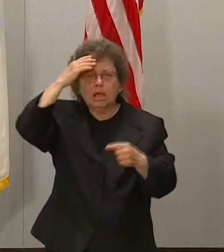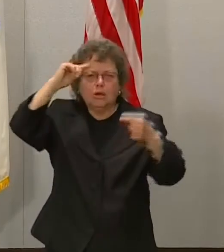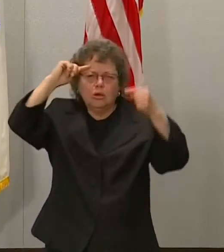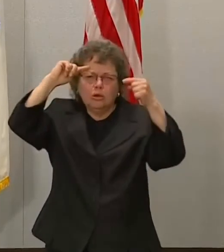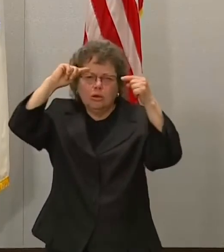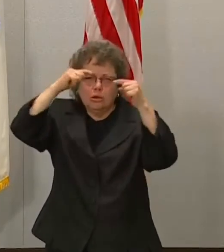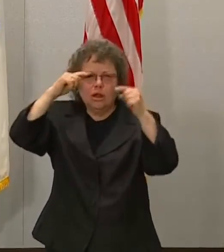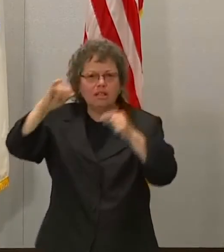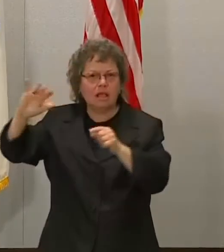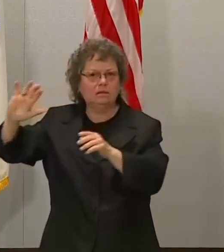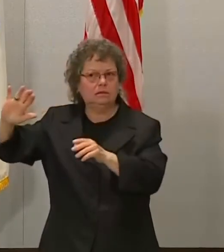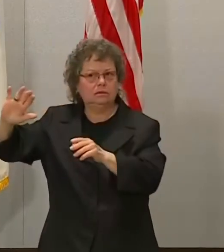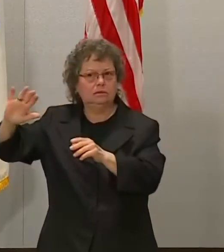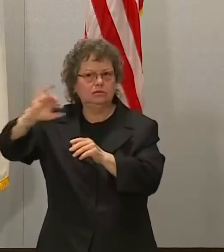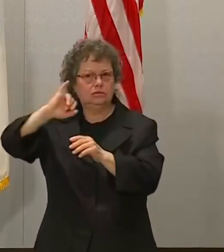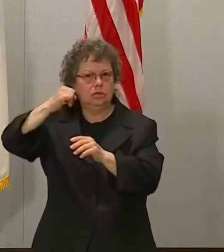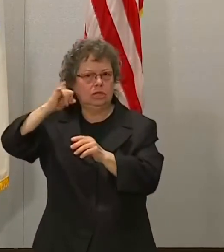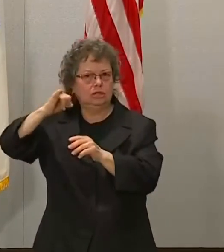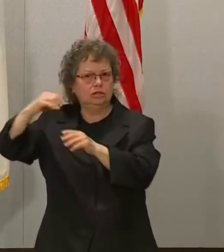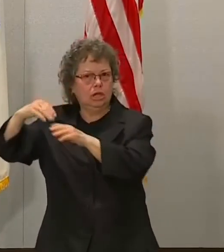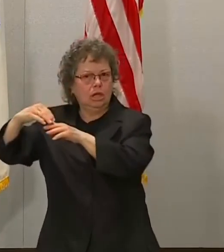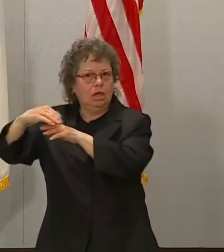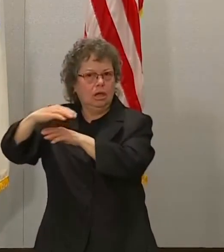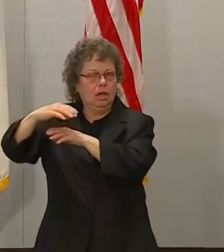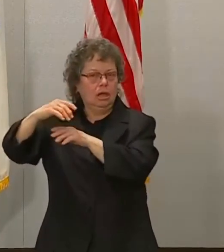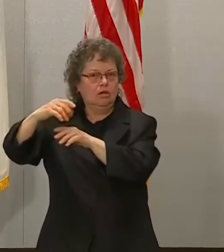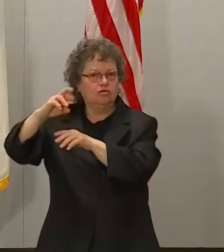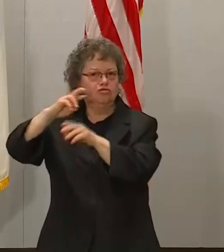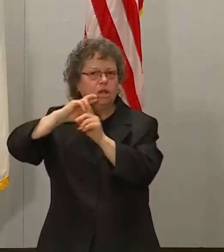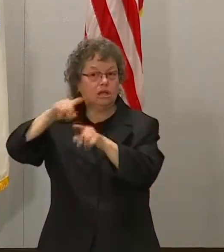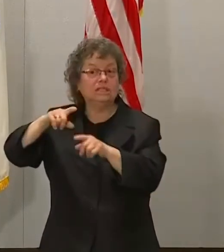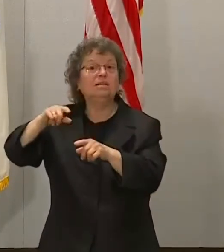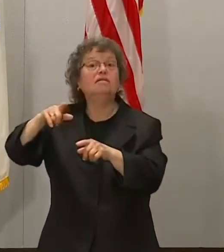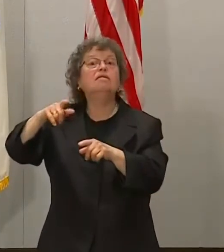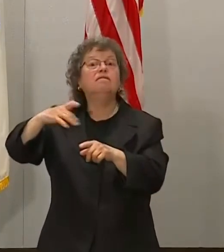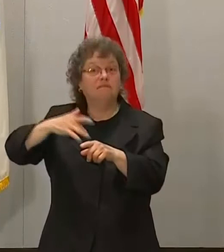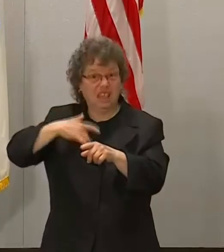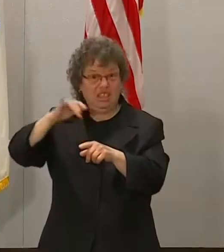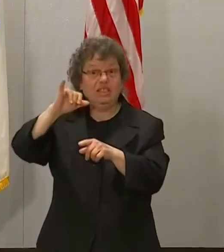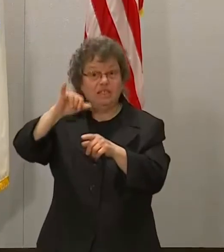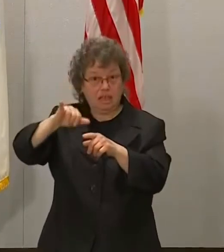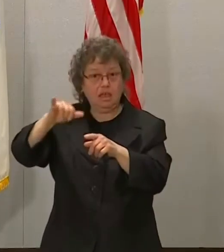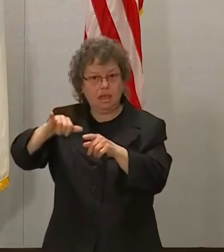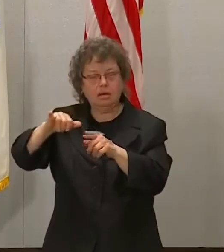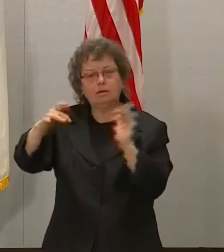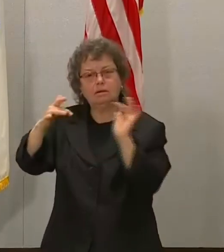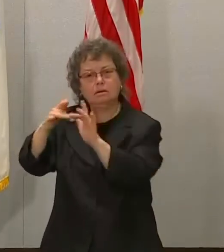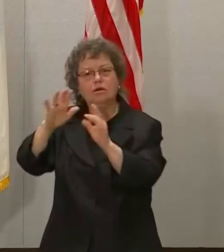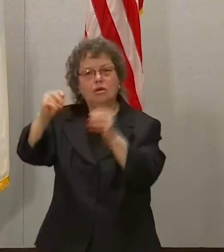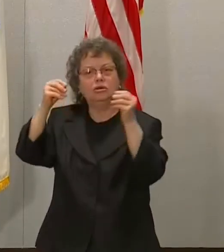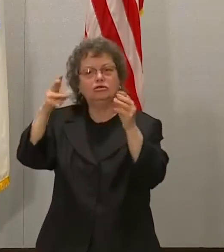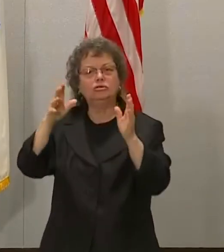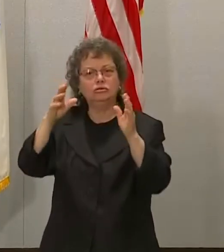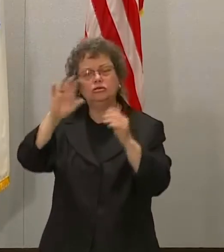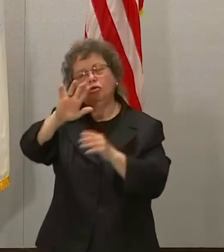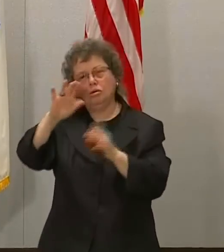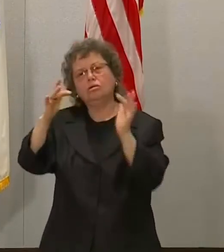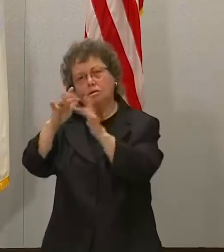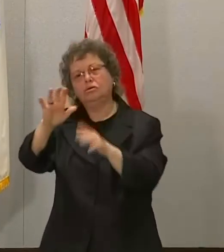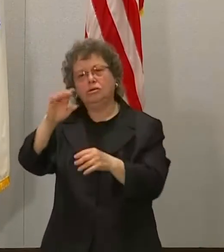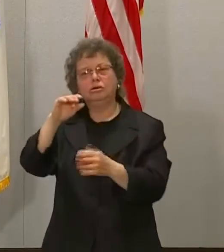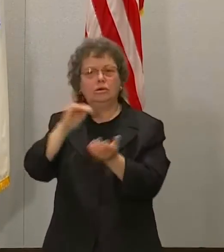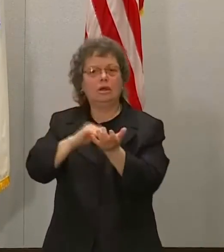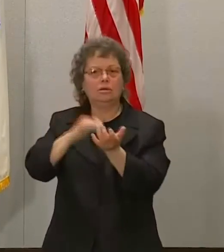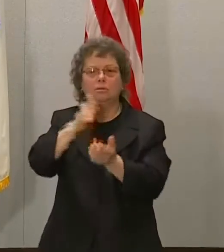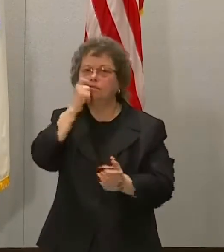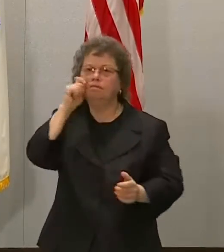And they said if you experience that sort of thing, you should reach out to your provider, period. And I think